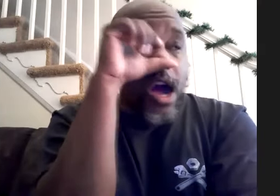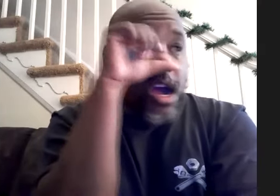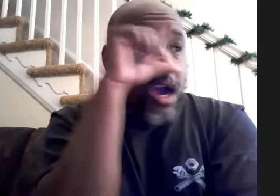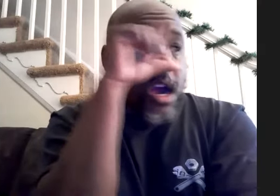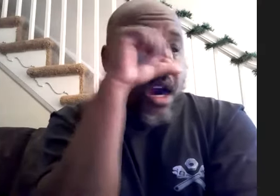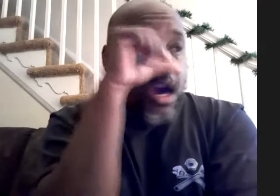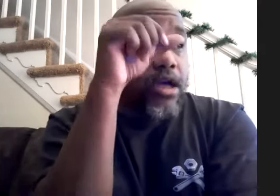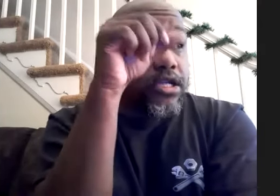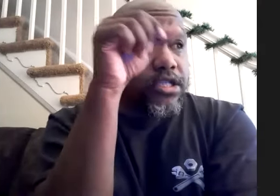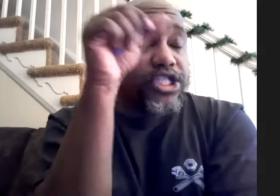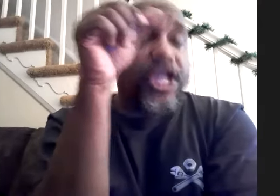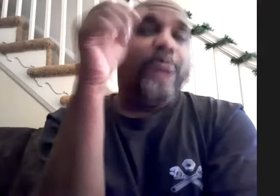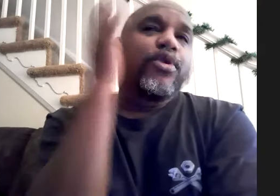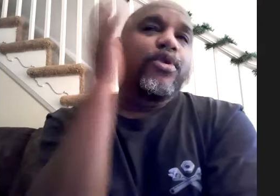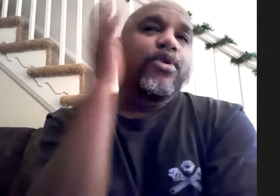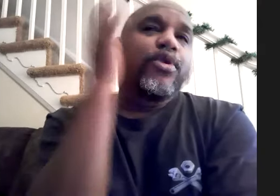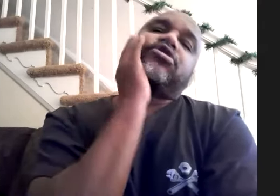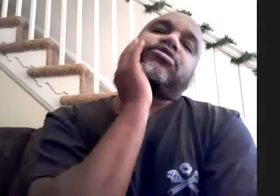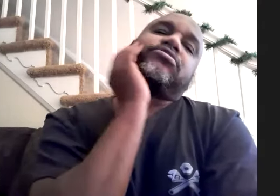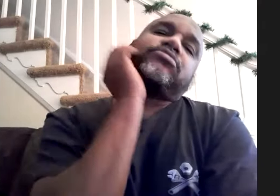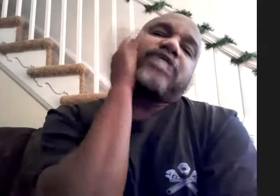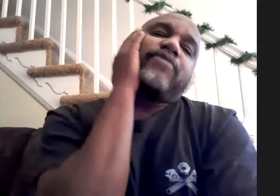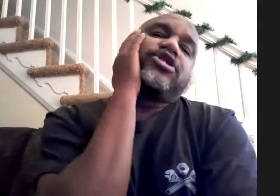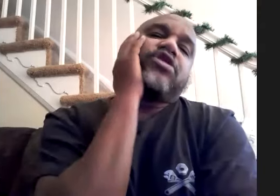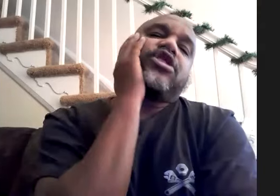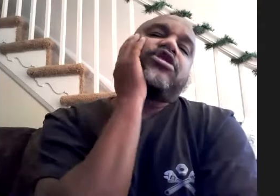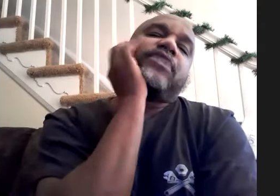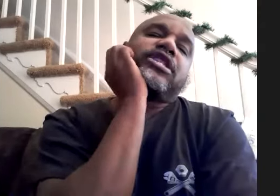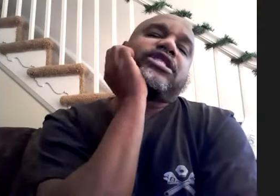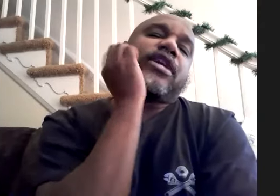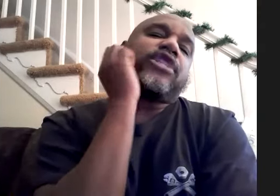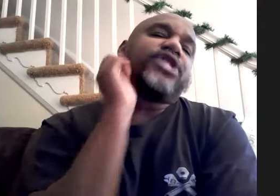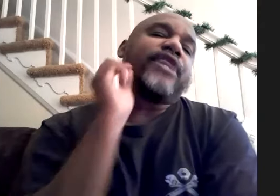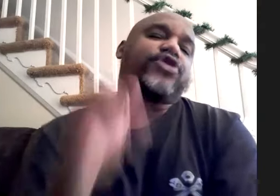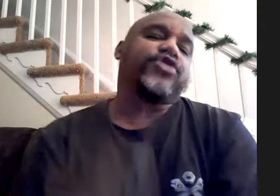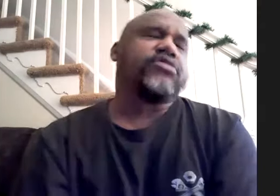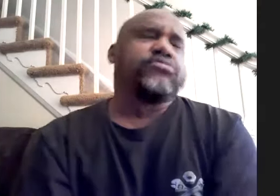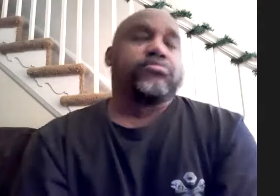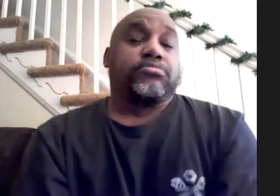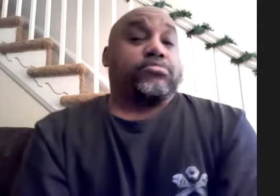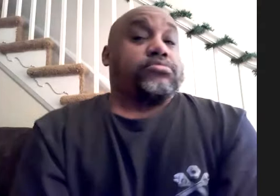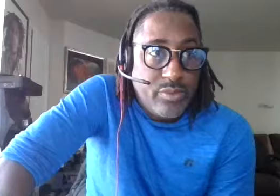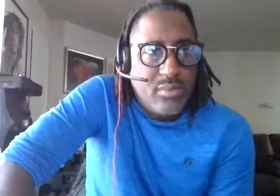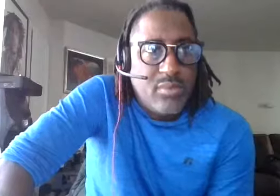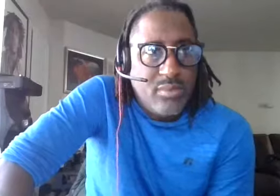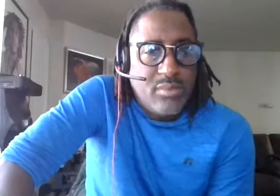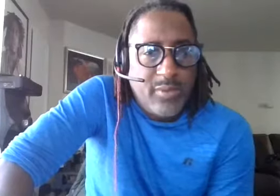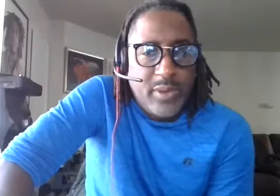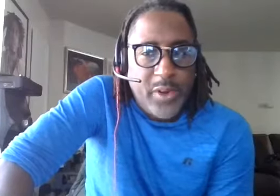zigaboo from the meters his name is just about the last thing they call him zig for short from the